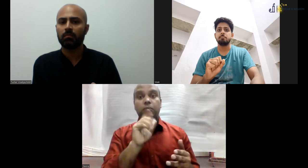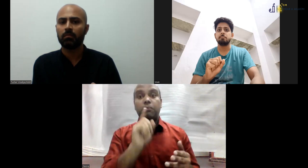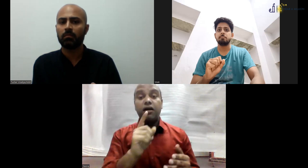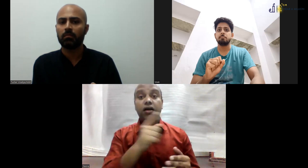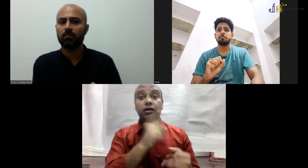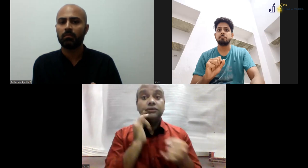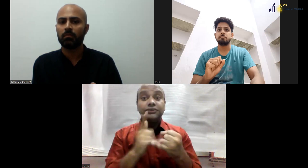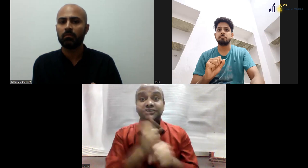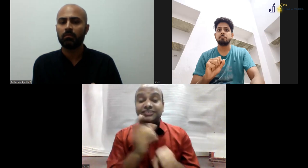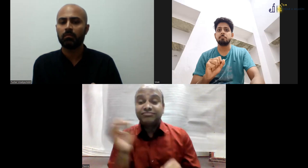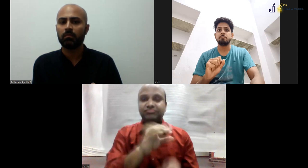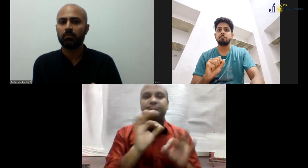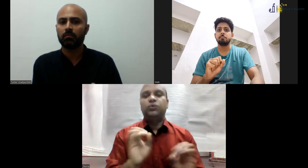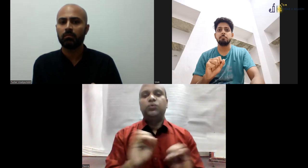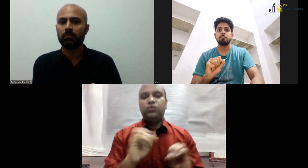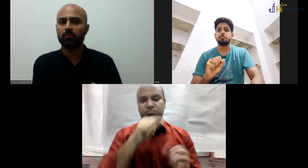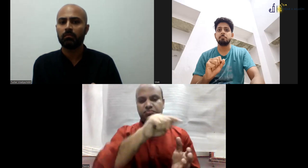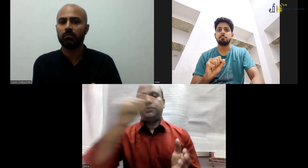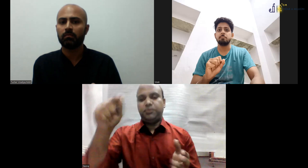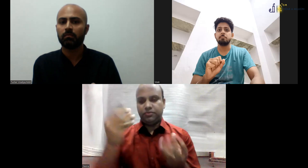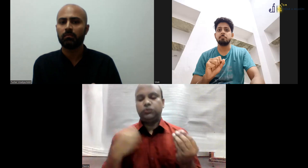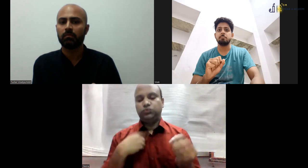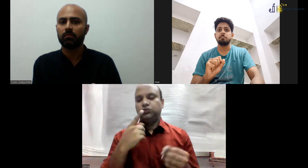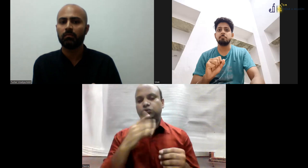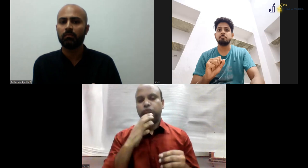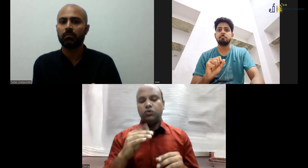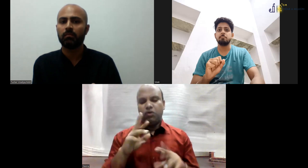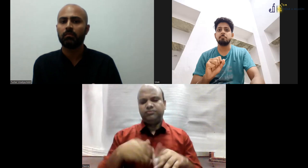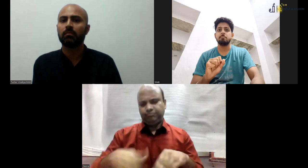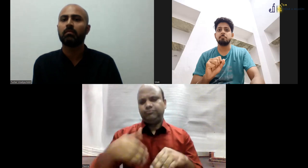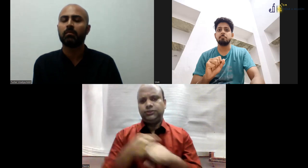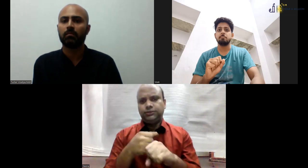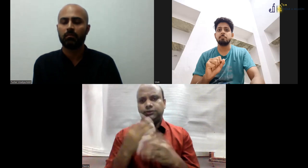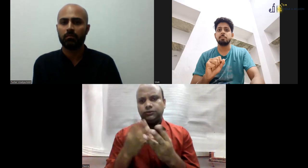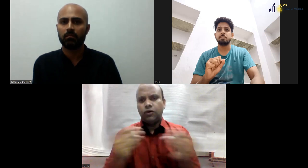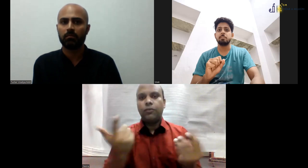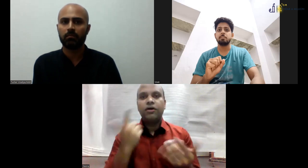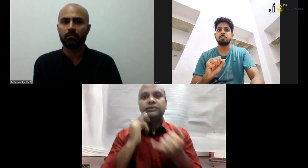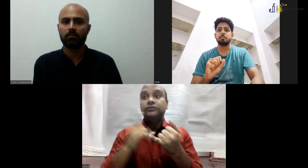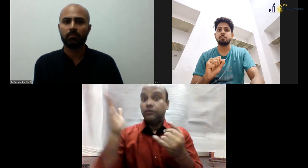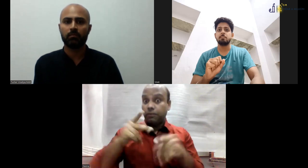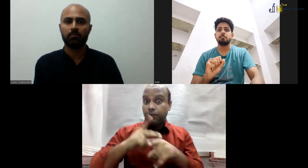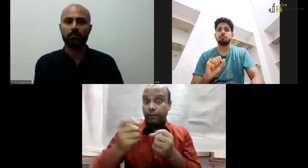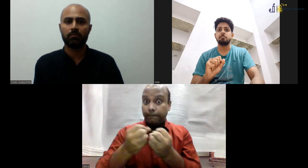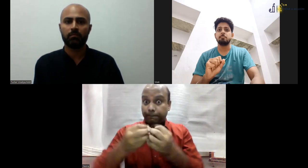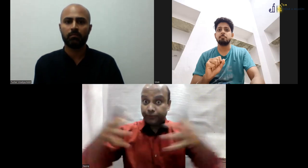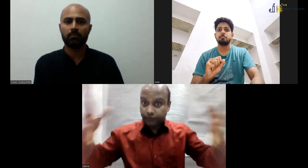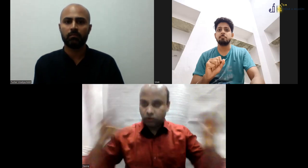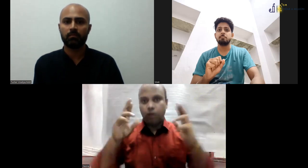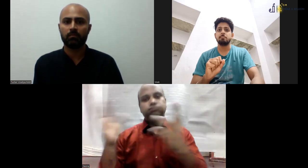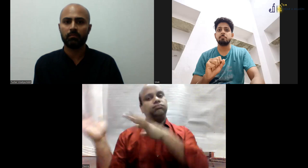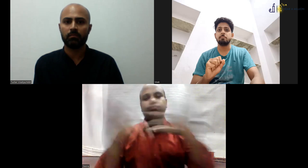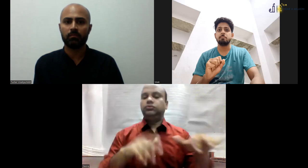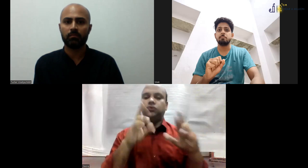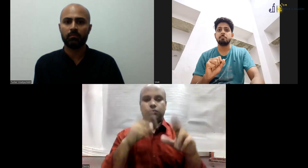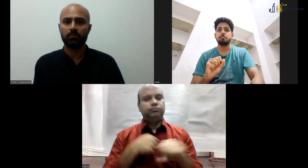case, you know, you have ISL teachers, not many of them are there. Some of them, you know,